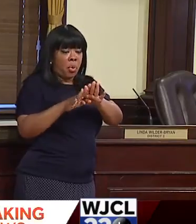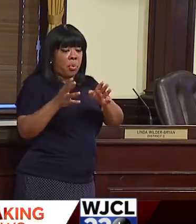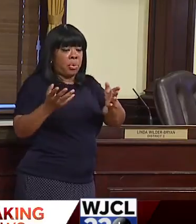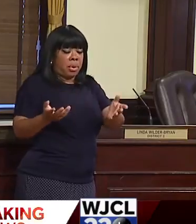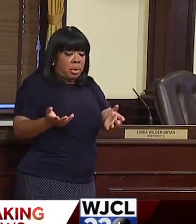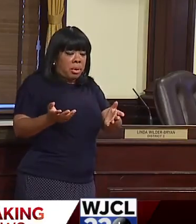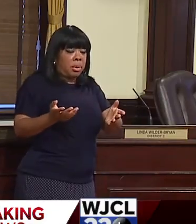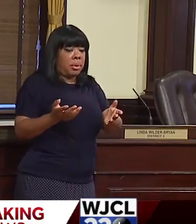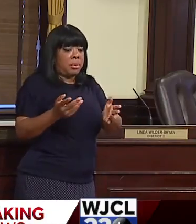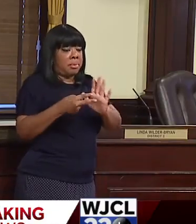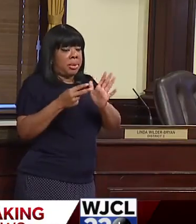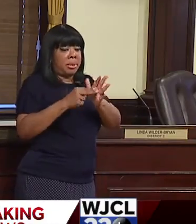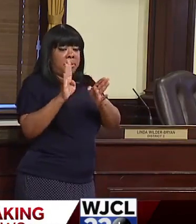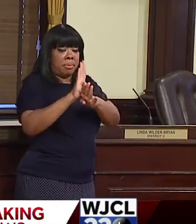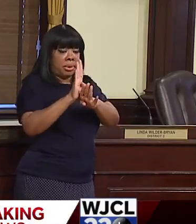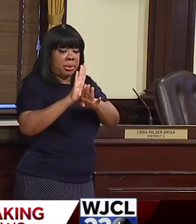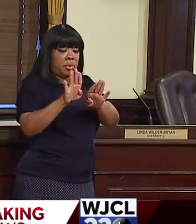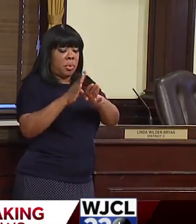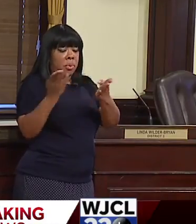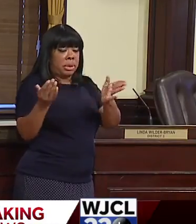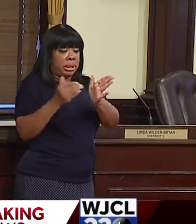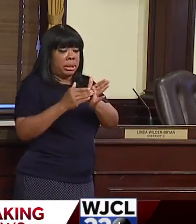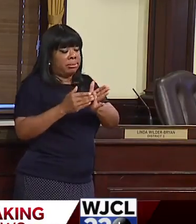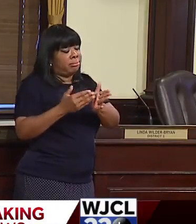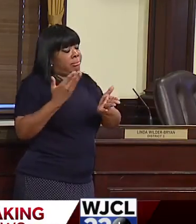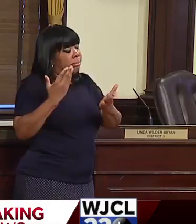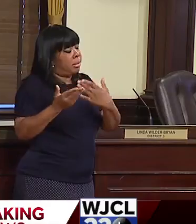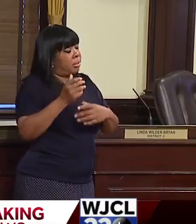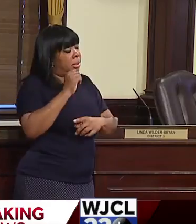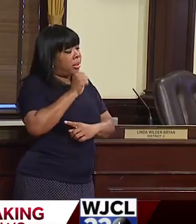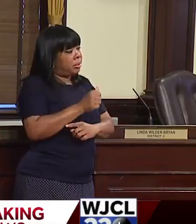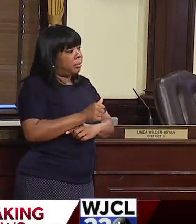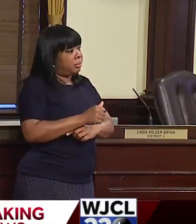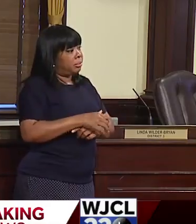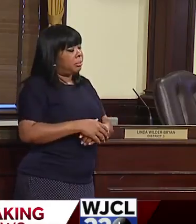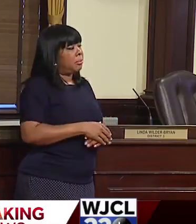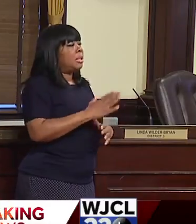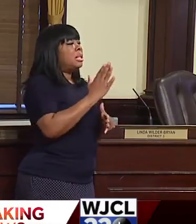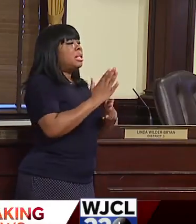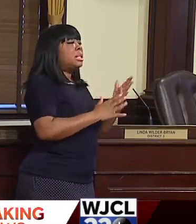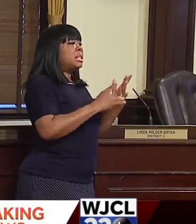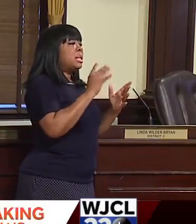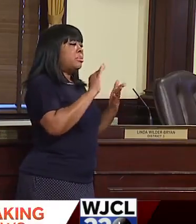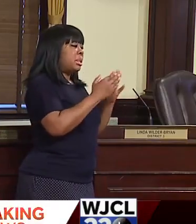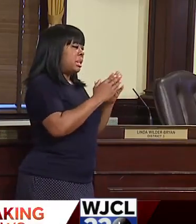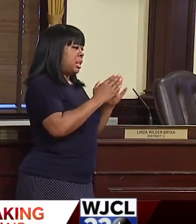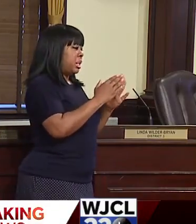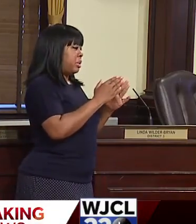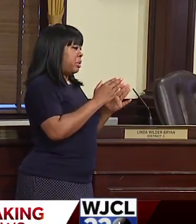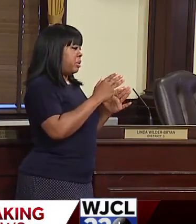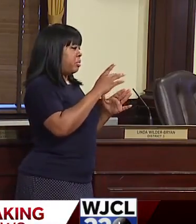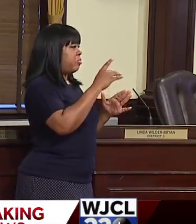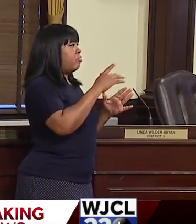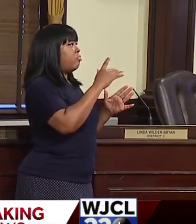is a citywide shutdown. And we have some cities, as I understand it from some of my colleagues across the straight state